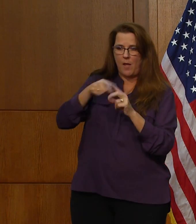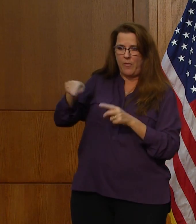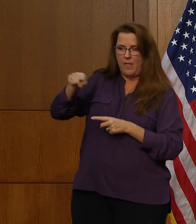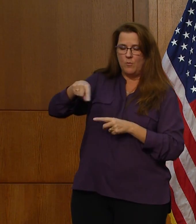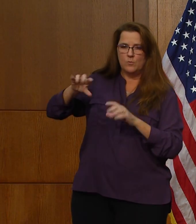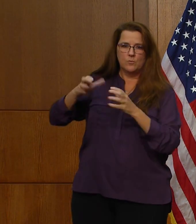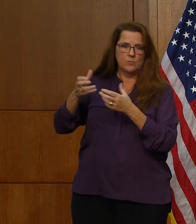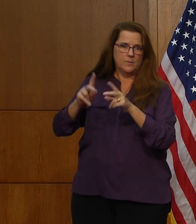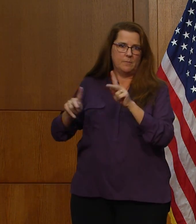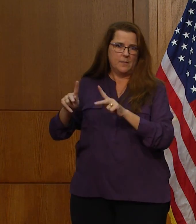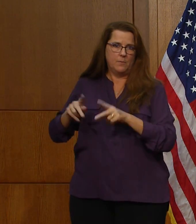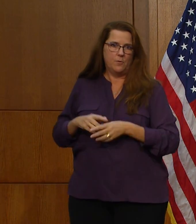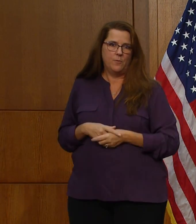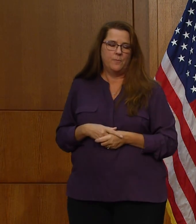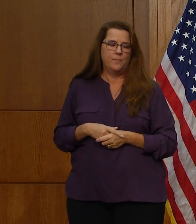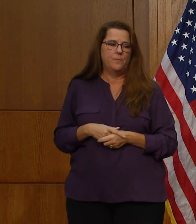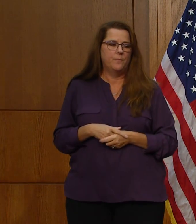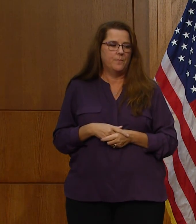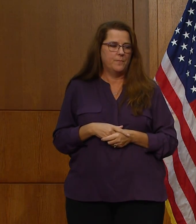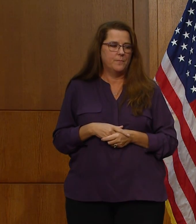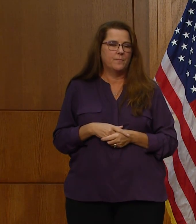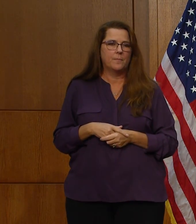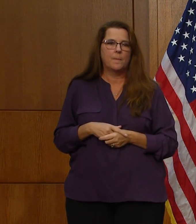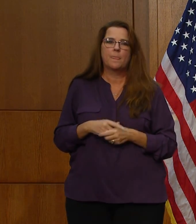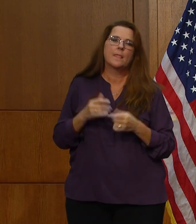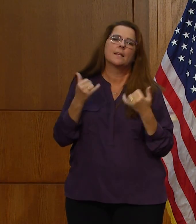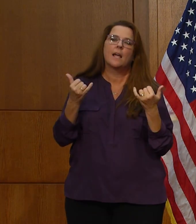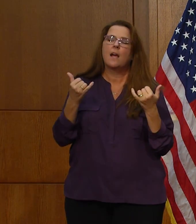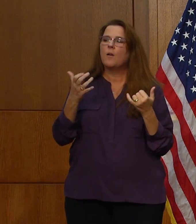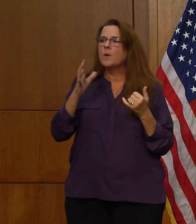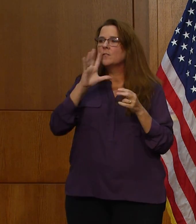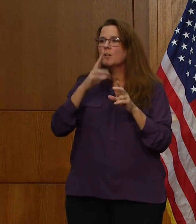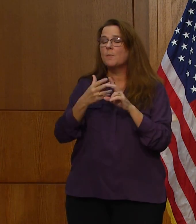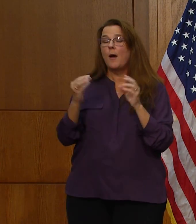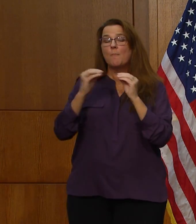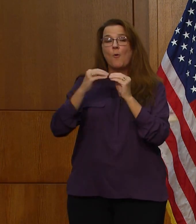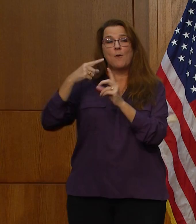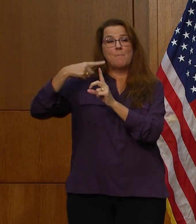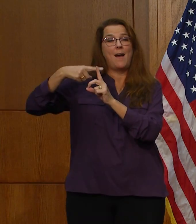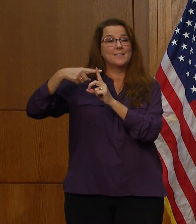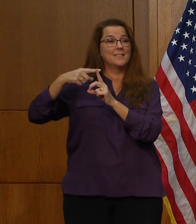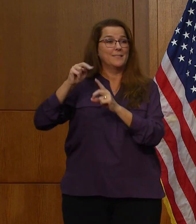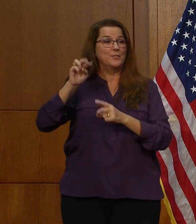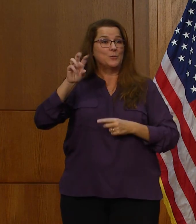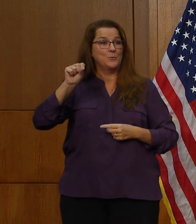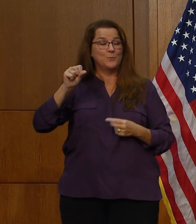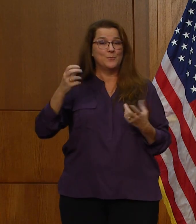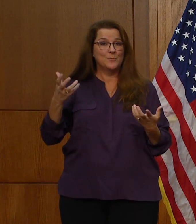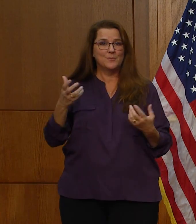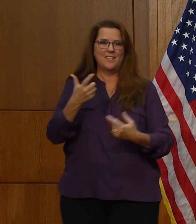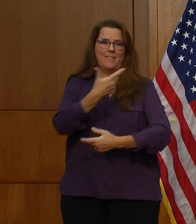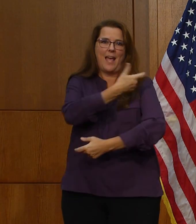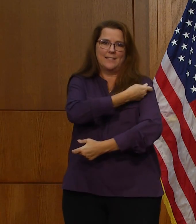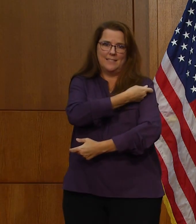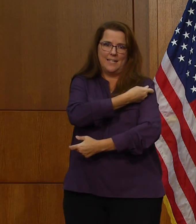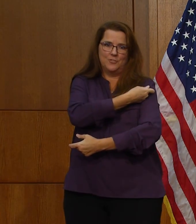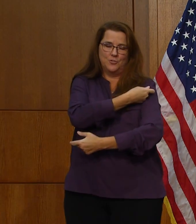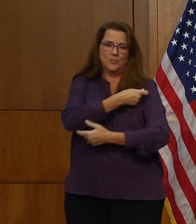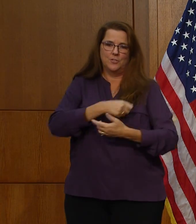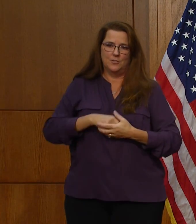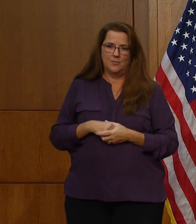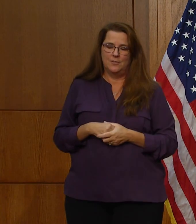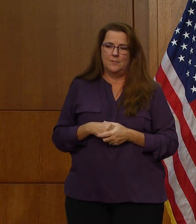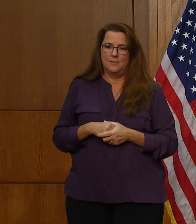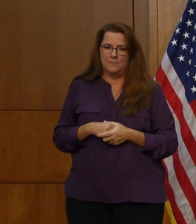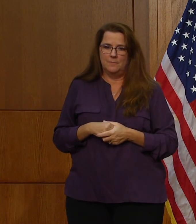Now I'd like to turn to some more hopeful news, and that is vaccinations. As you have